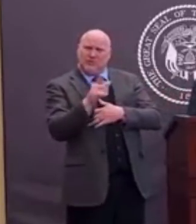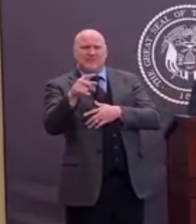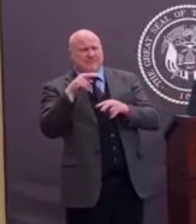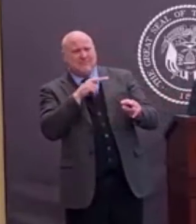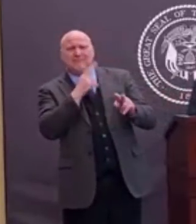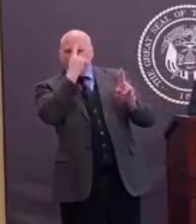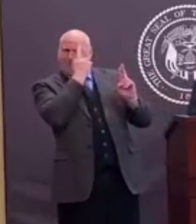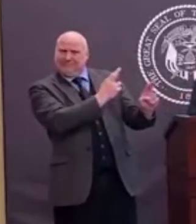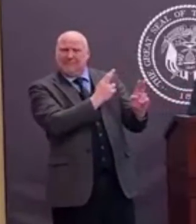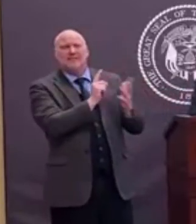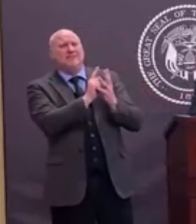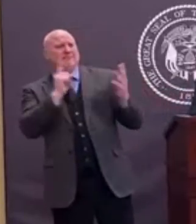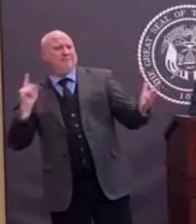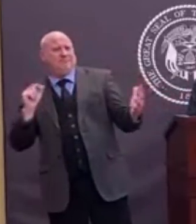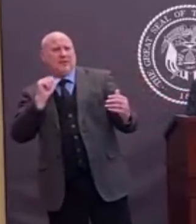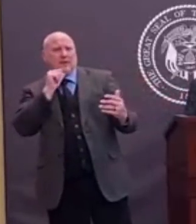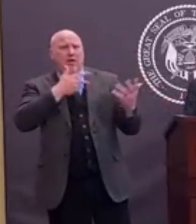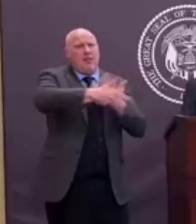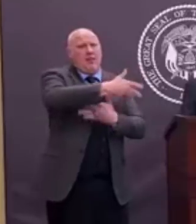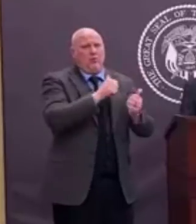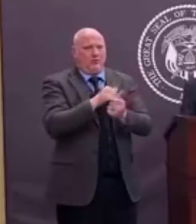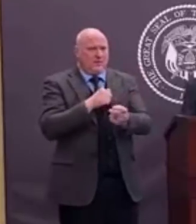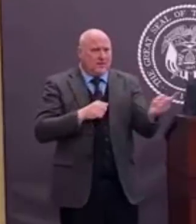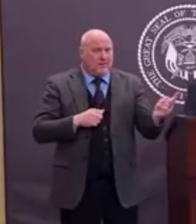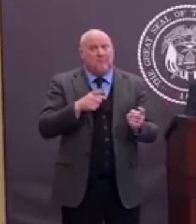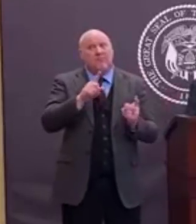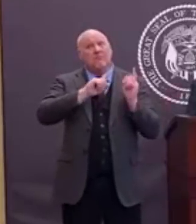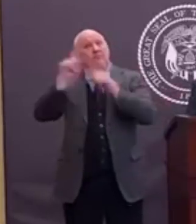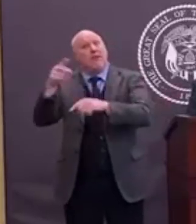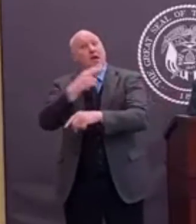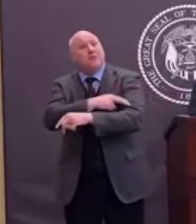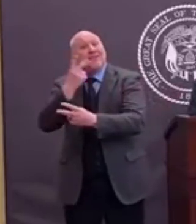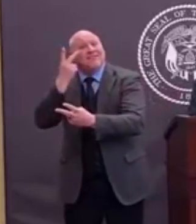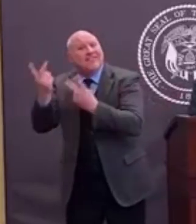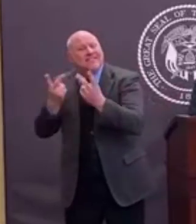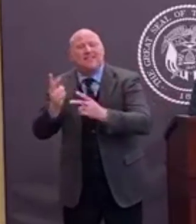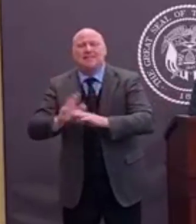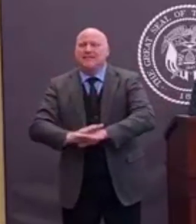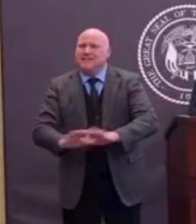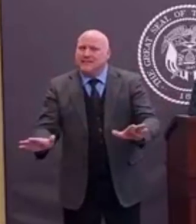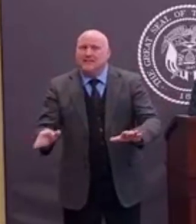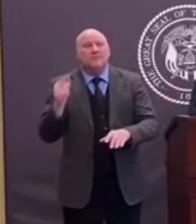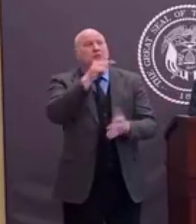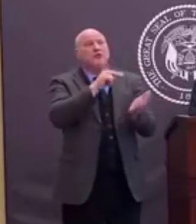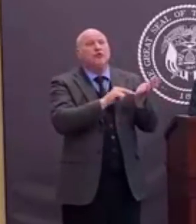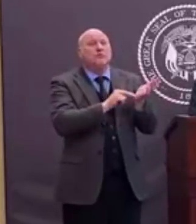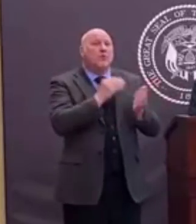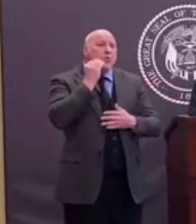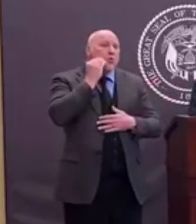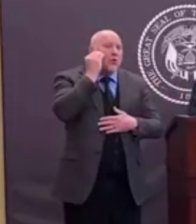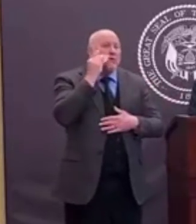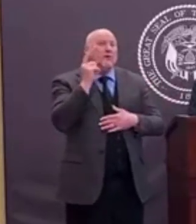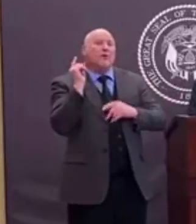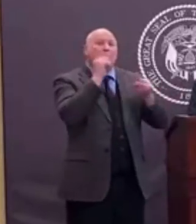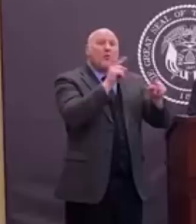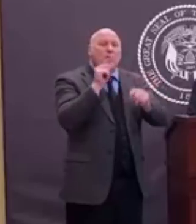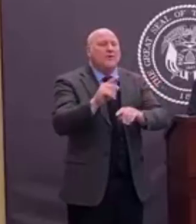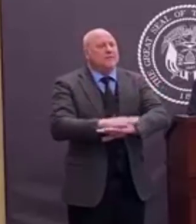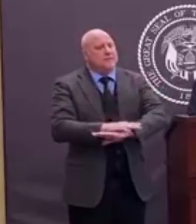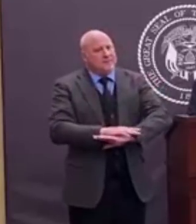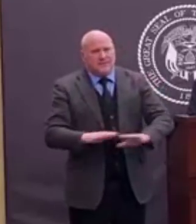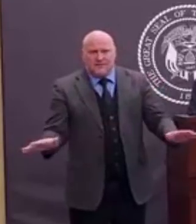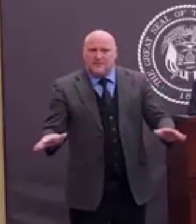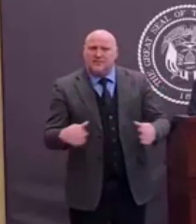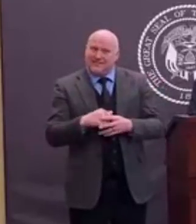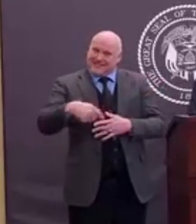nursing homes, or other residential care facilities. Those people are vulnerable there, and that's where you don't want to be either.